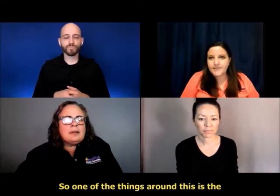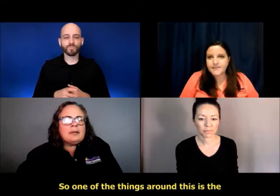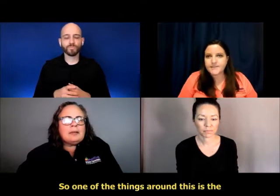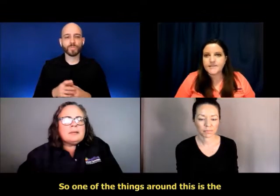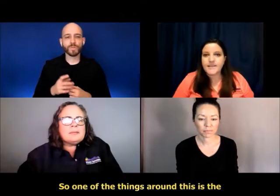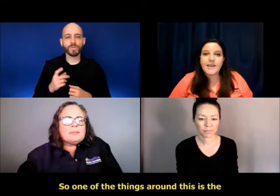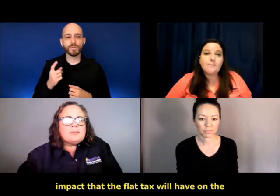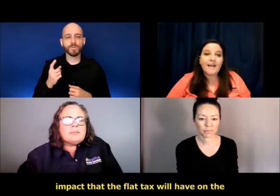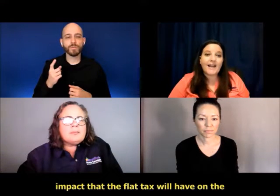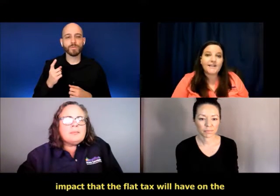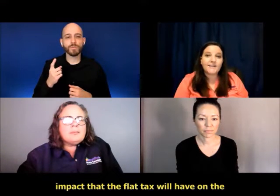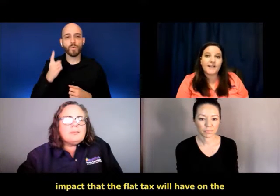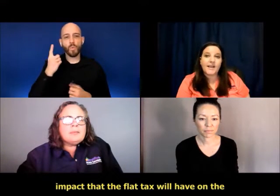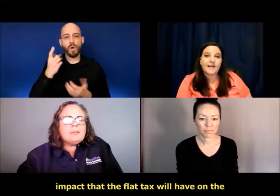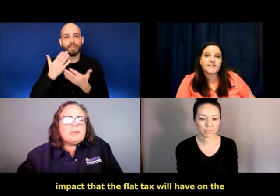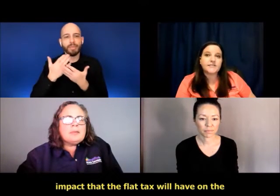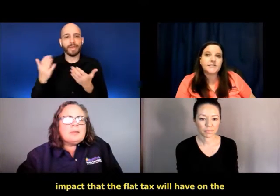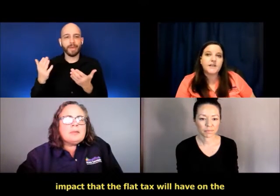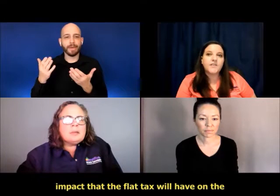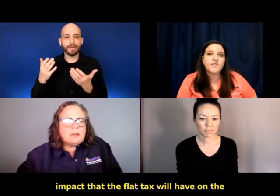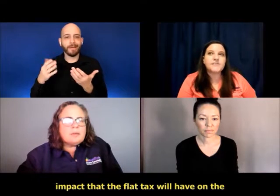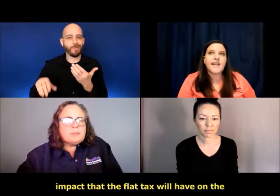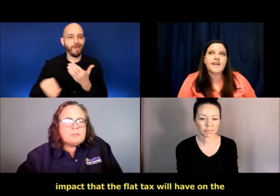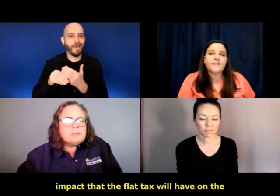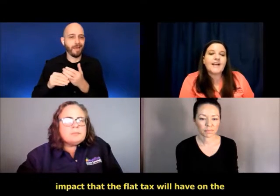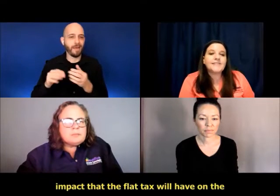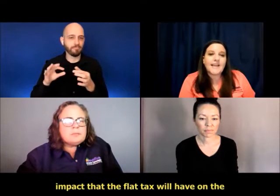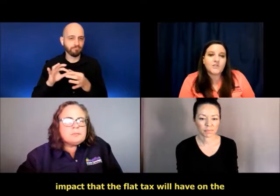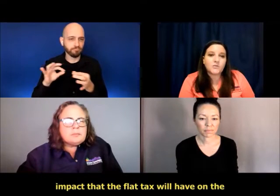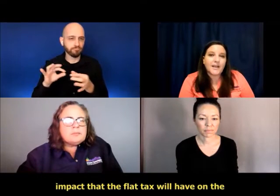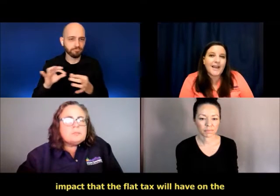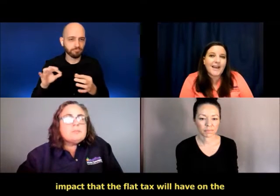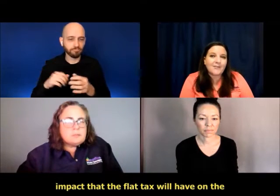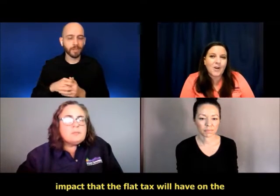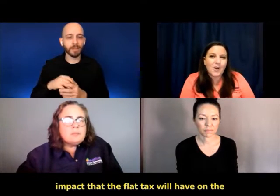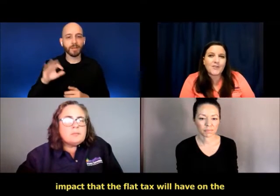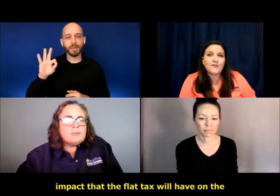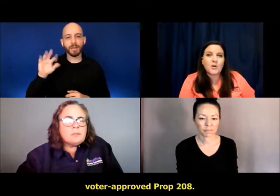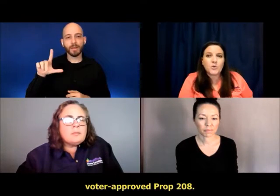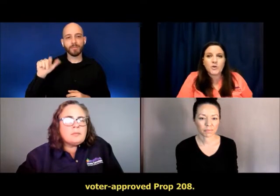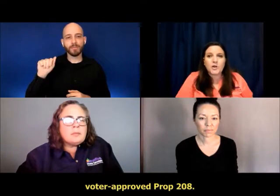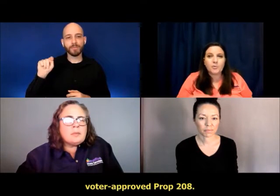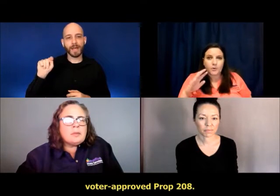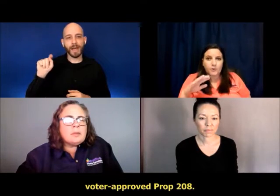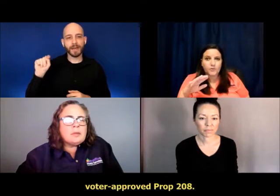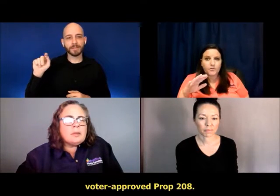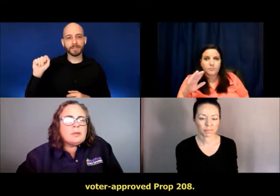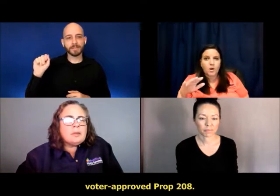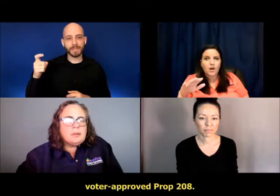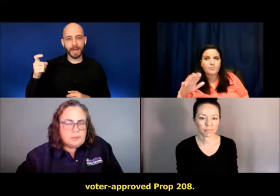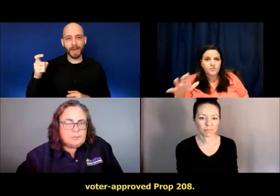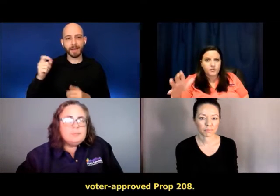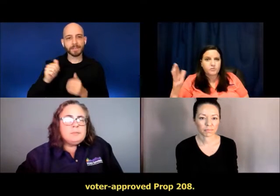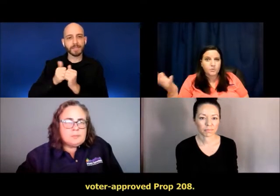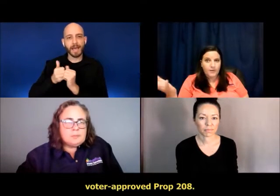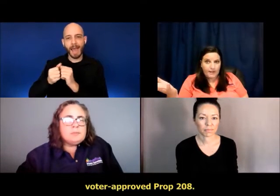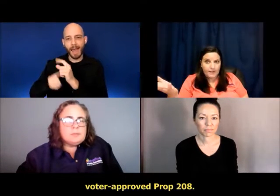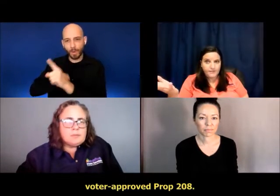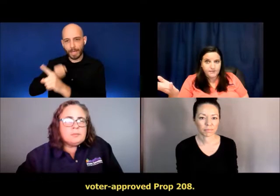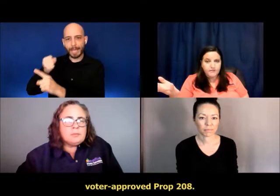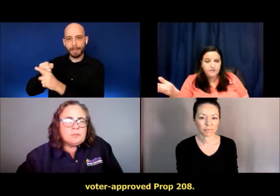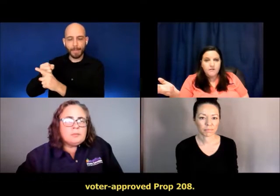this is the impact that the flat tax will have on the voter approved Prop